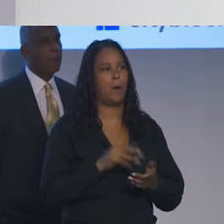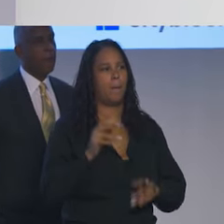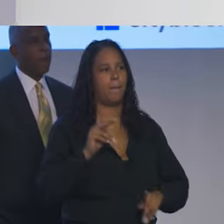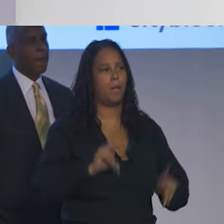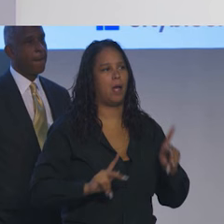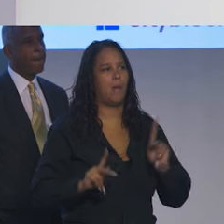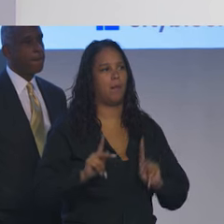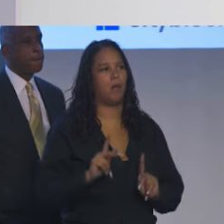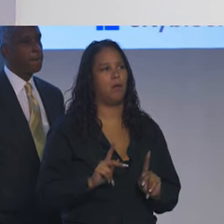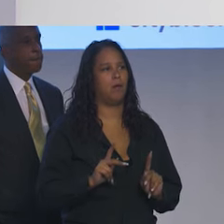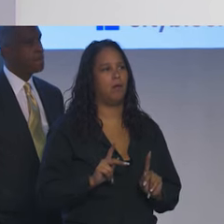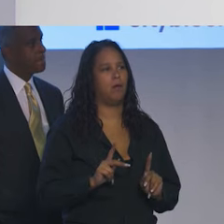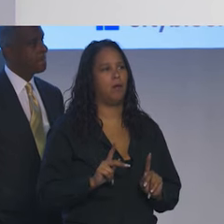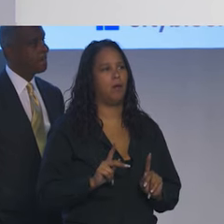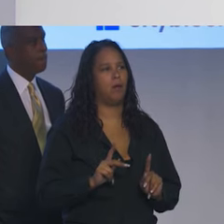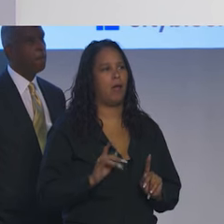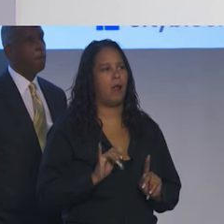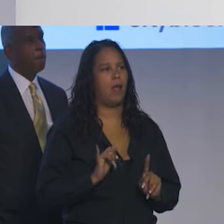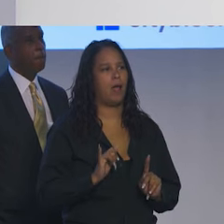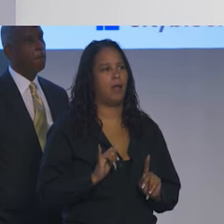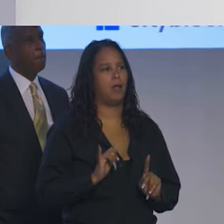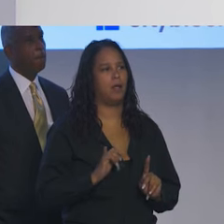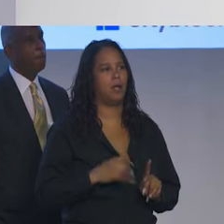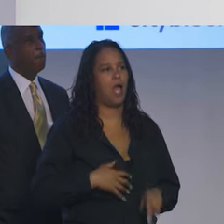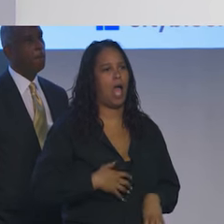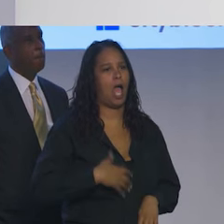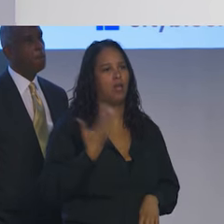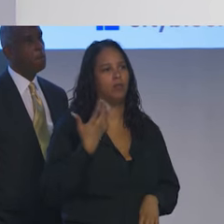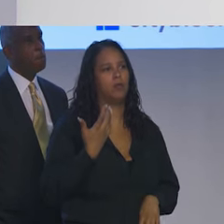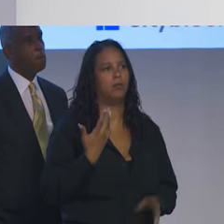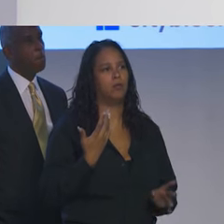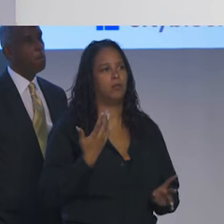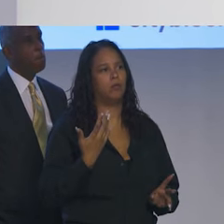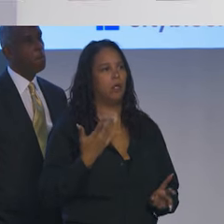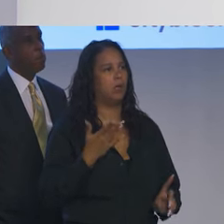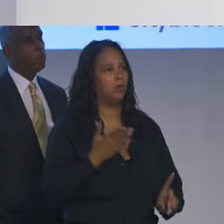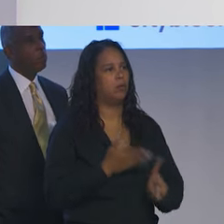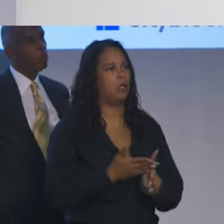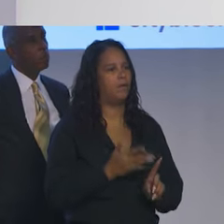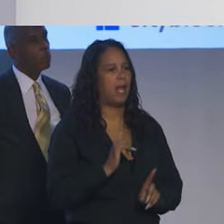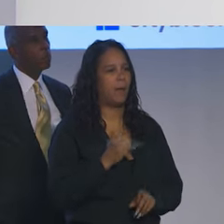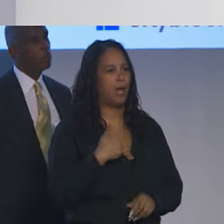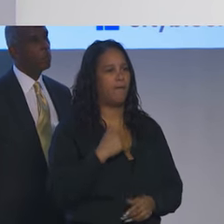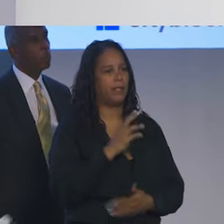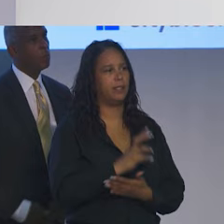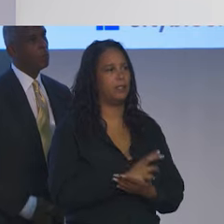the anti-abortion laws, especially states which have a six-week